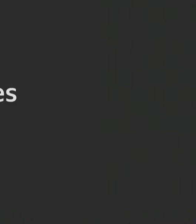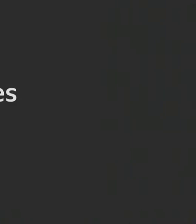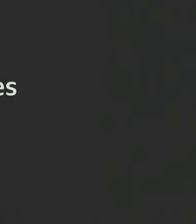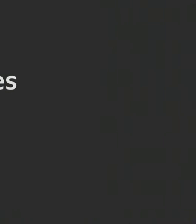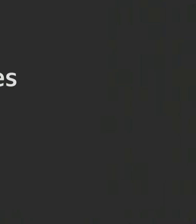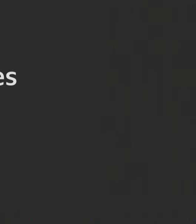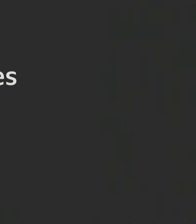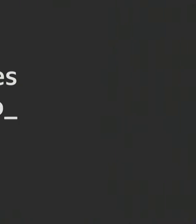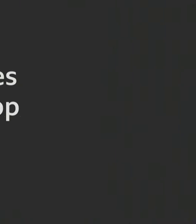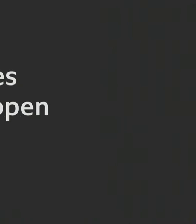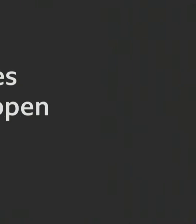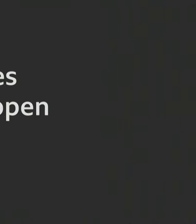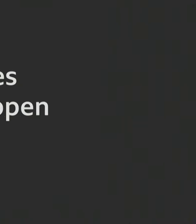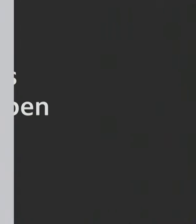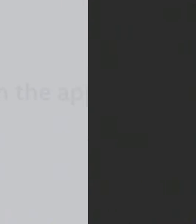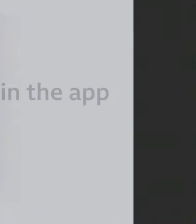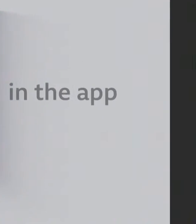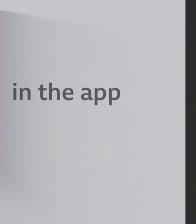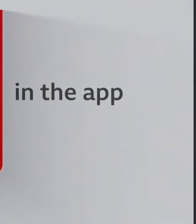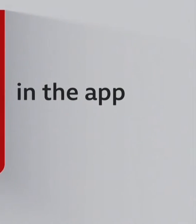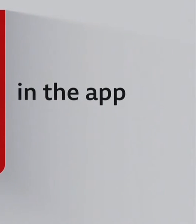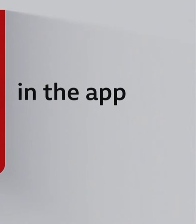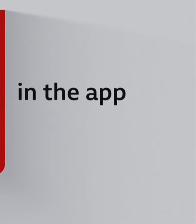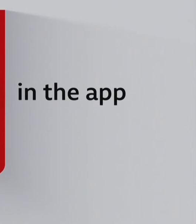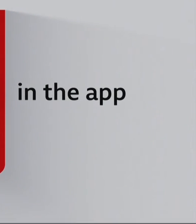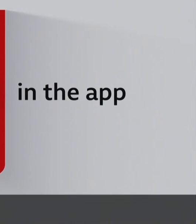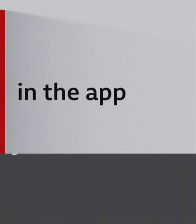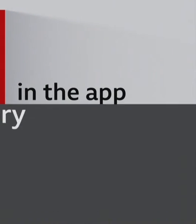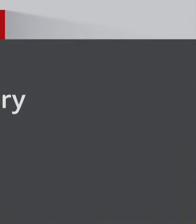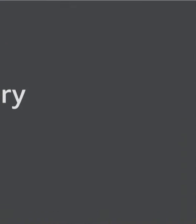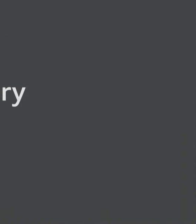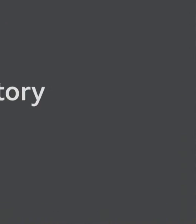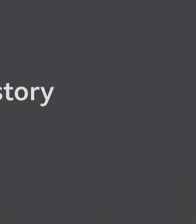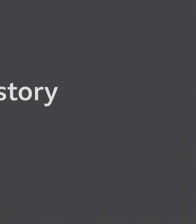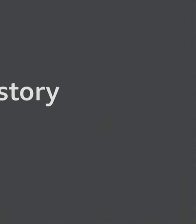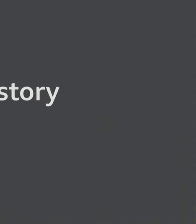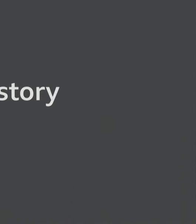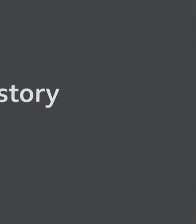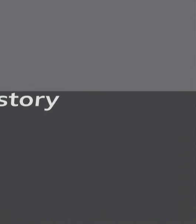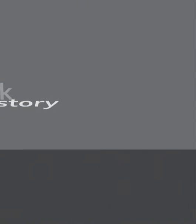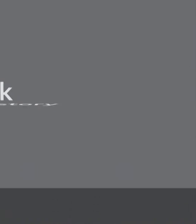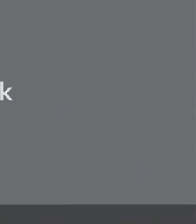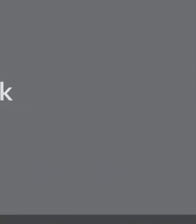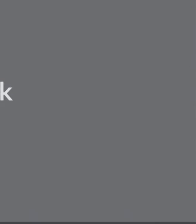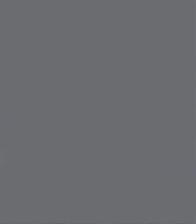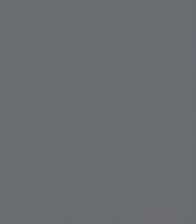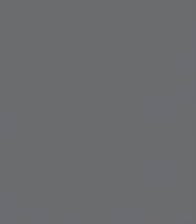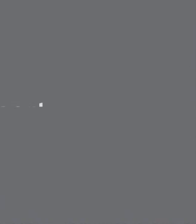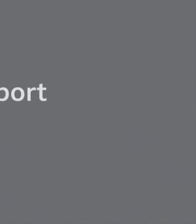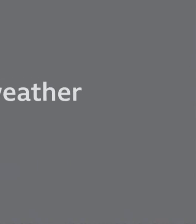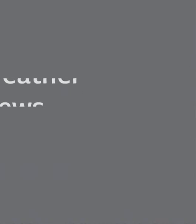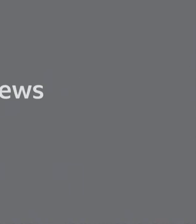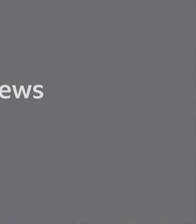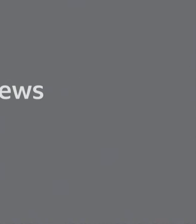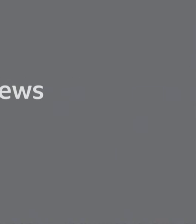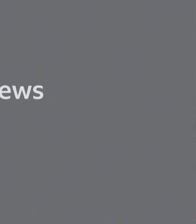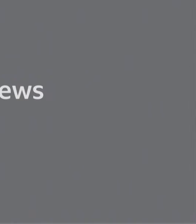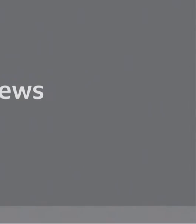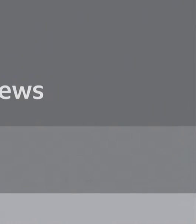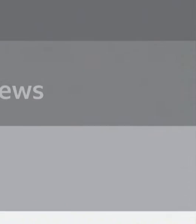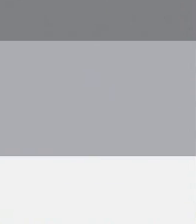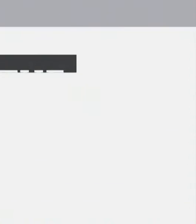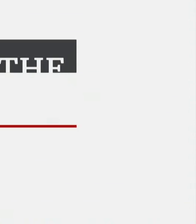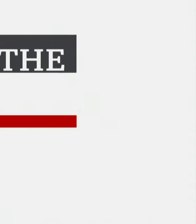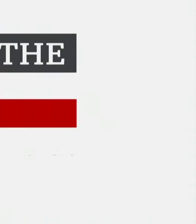See the headlines as they happen and watch BBC News live in the app and get the full story with bbc.co.uk